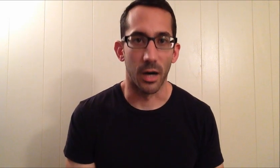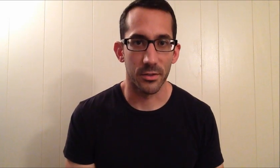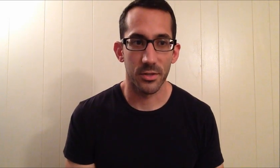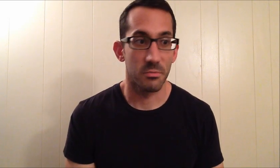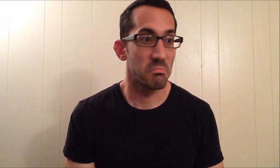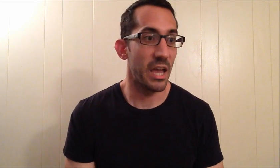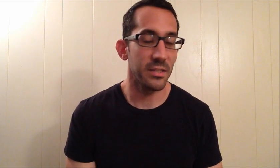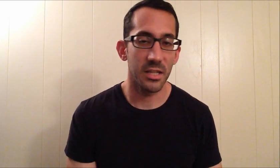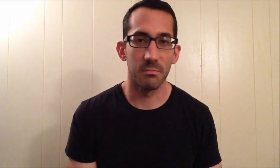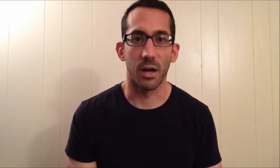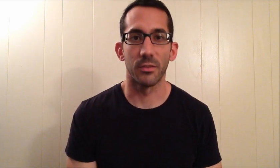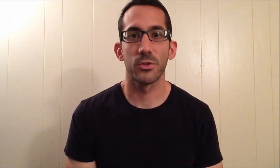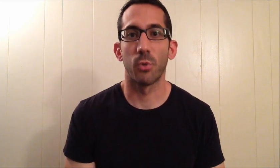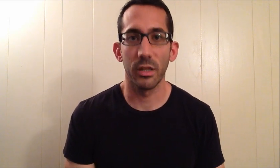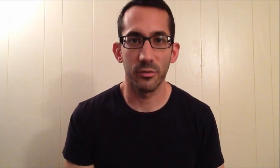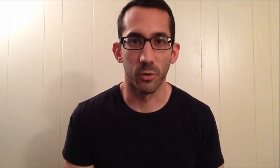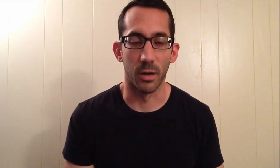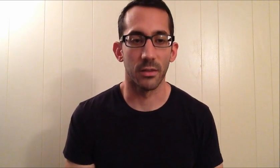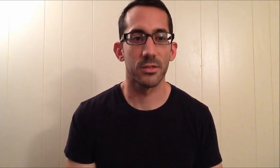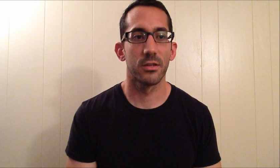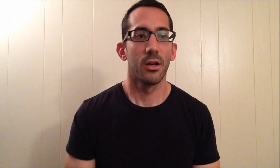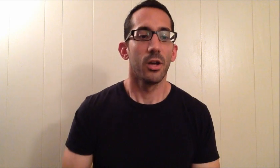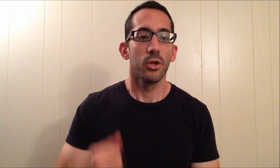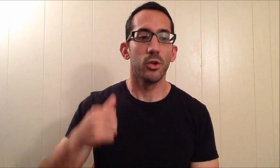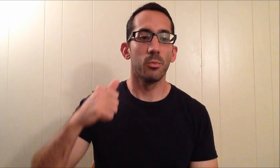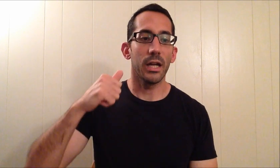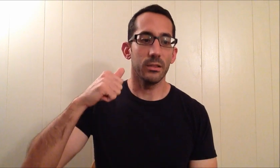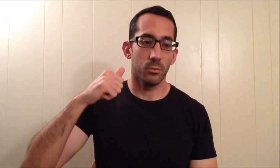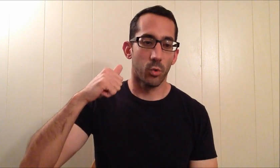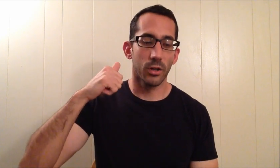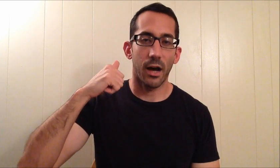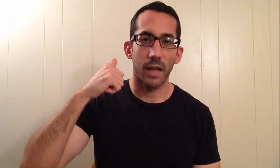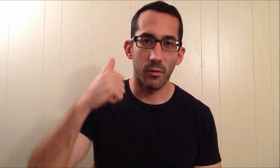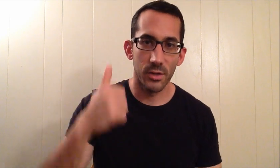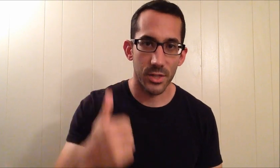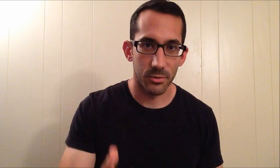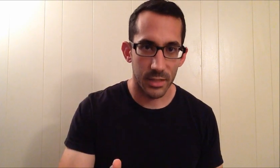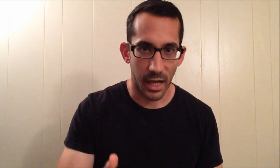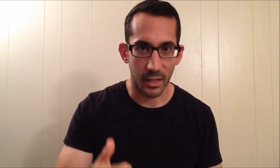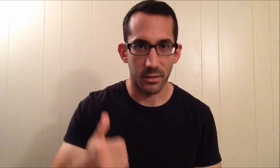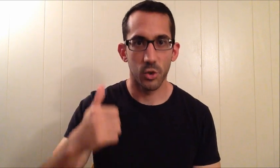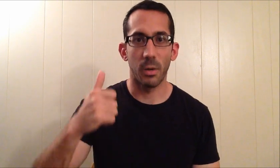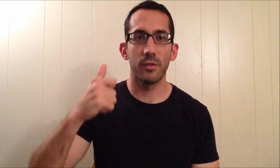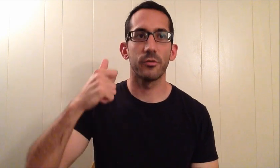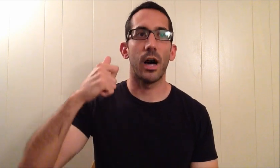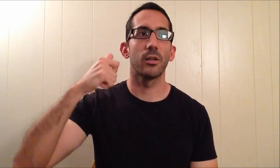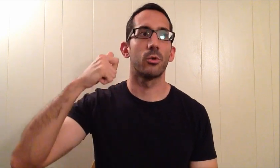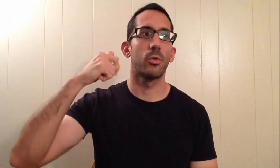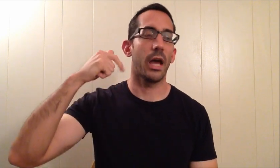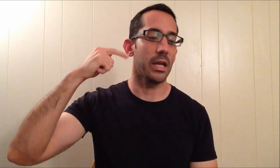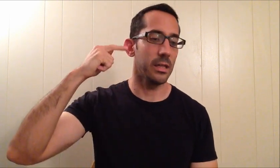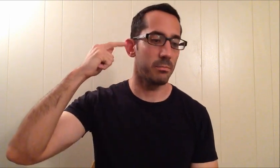months, 18 months, 24 months, you might work out every single day, you might follow a